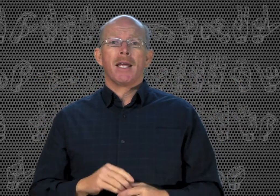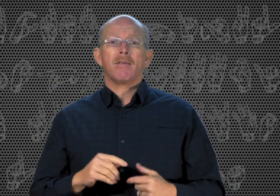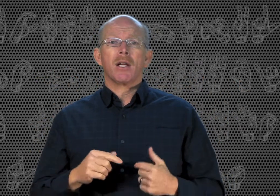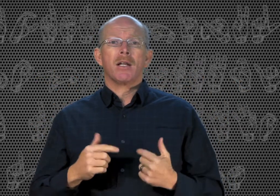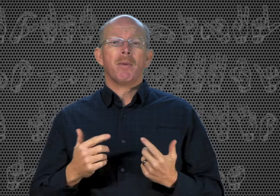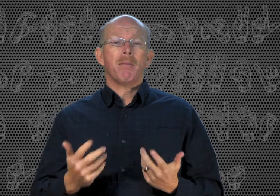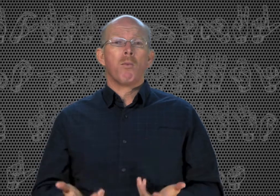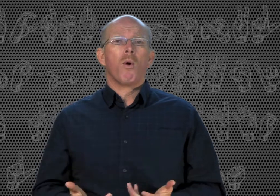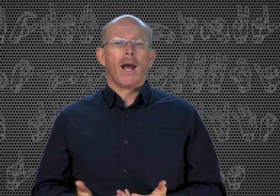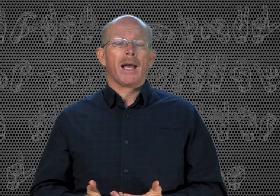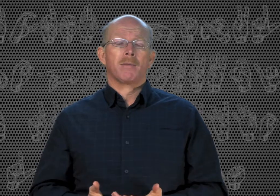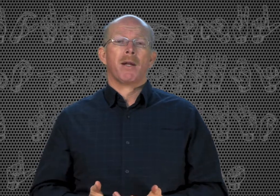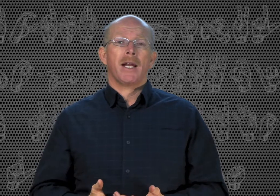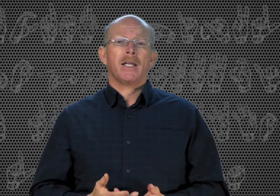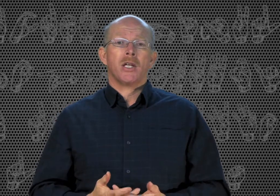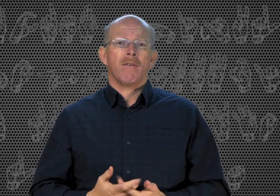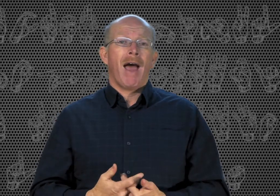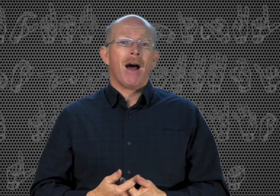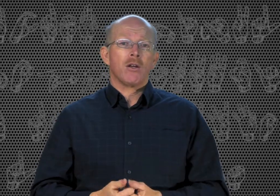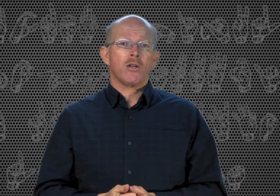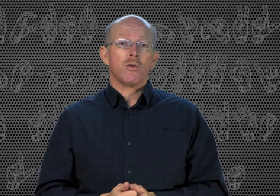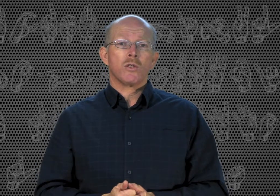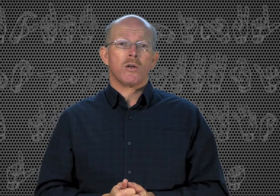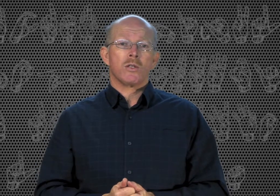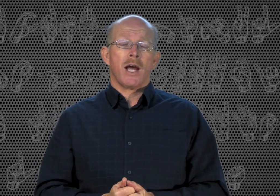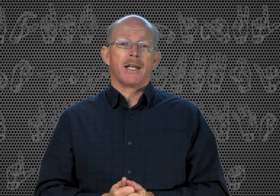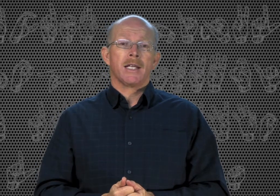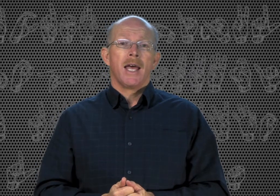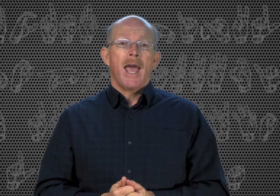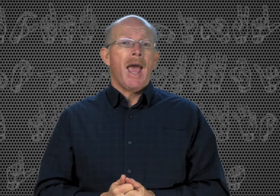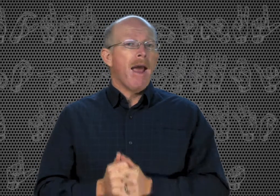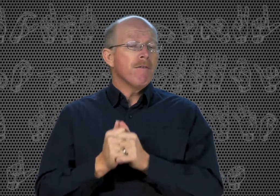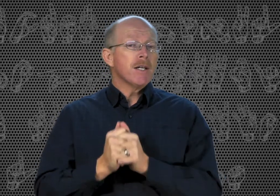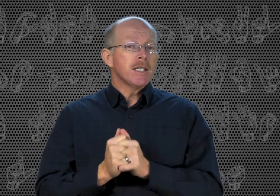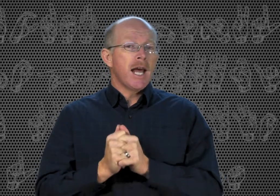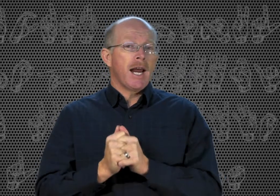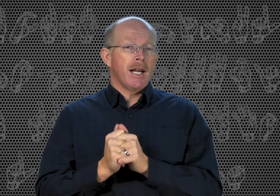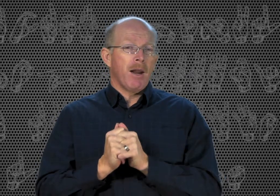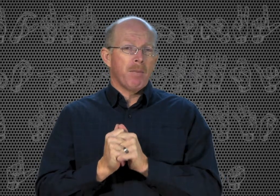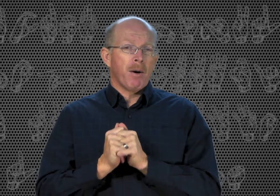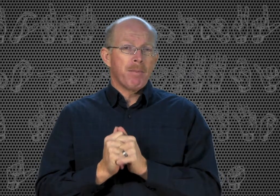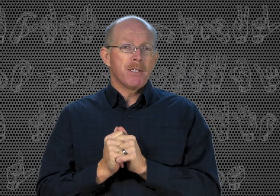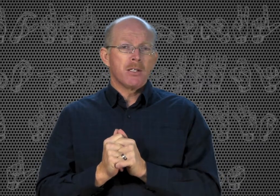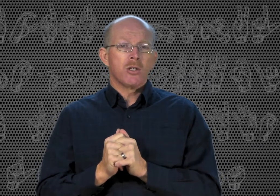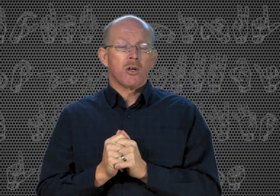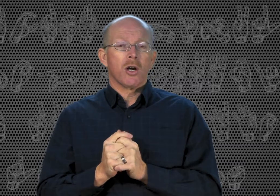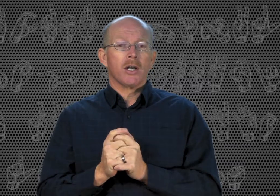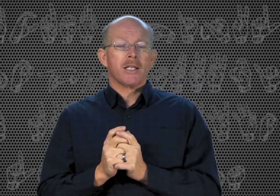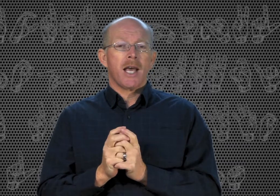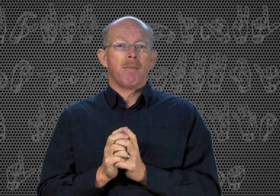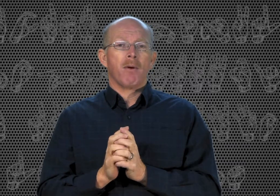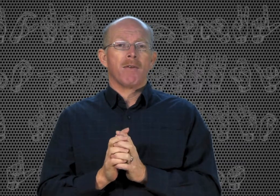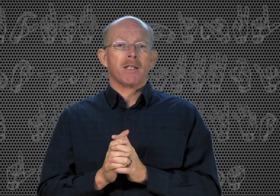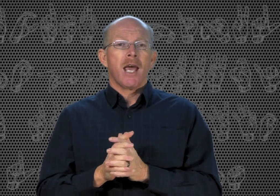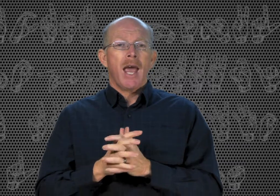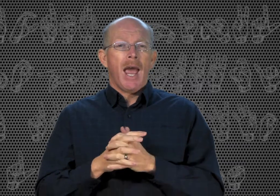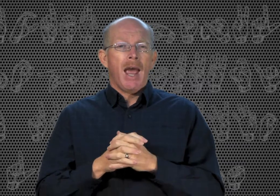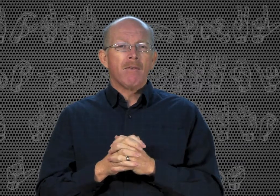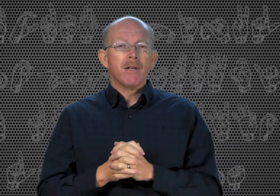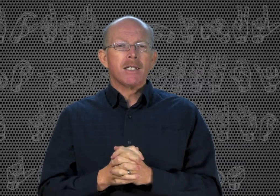it gives a little bit more explanation of how to use those signs. Every sign. And prepositions are a good example of this. Every